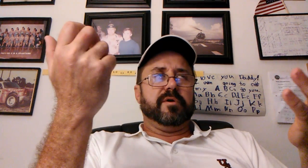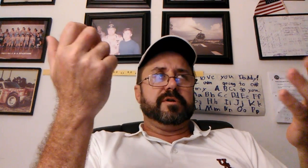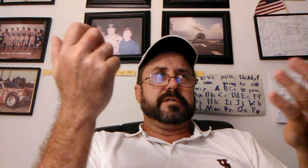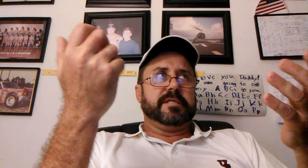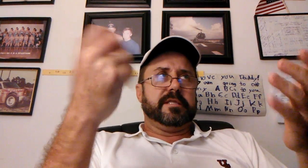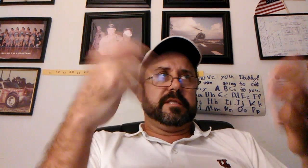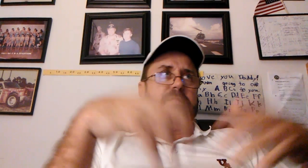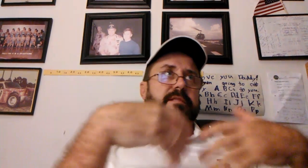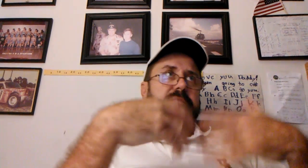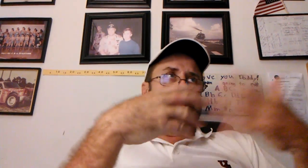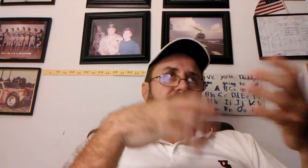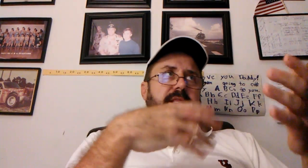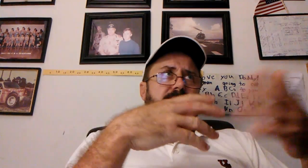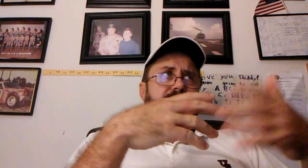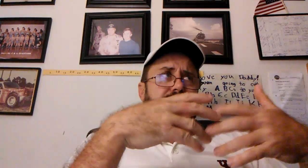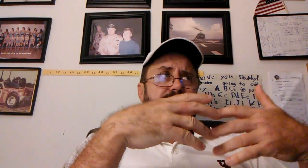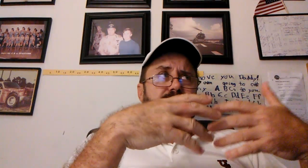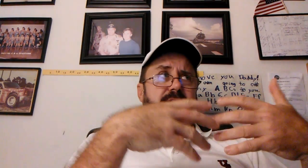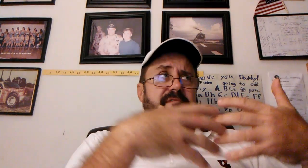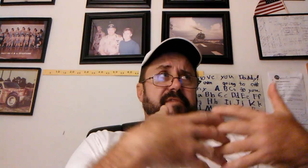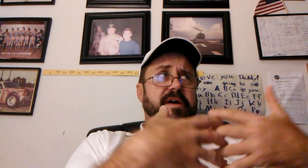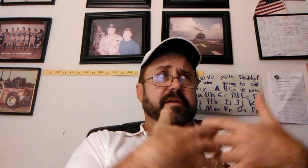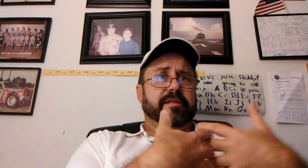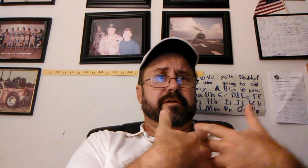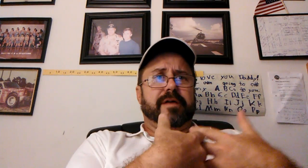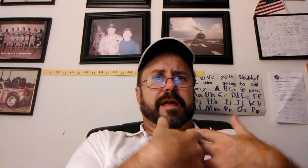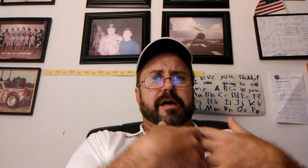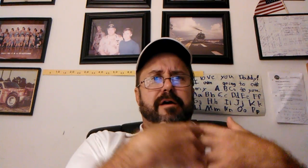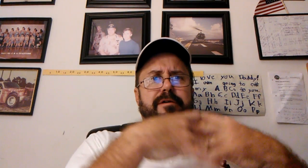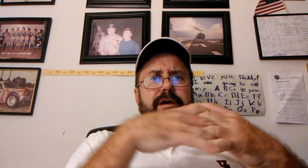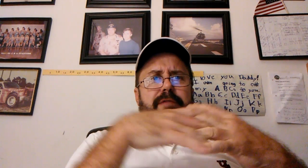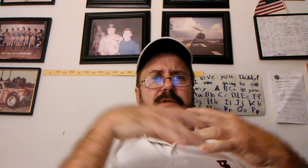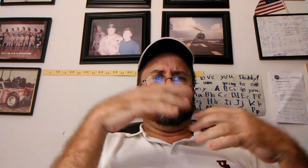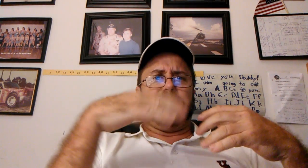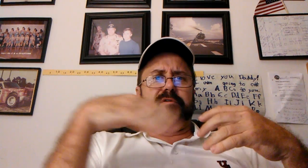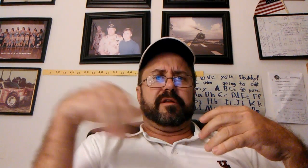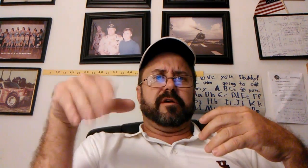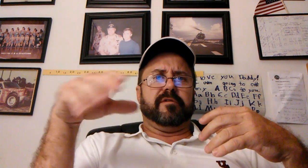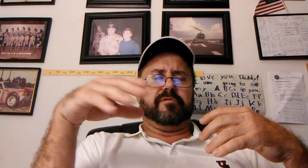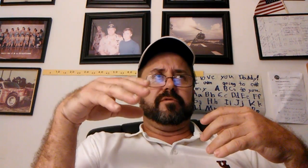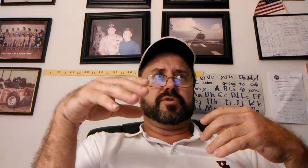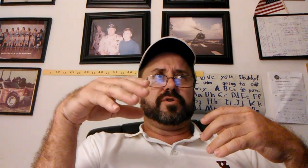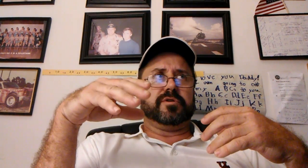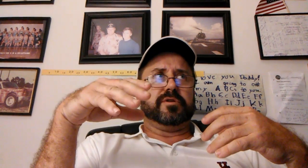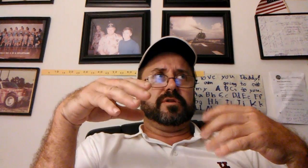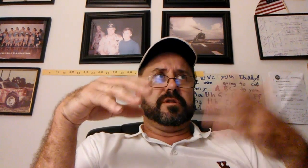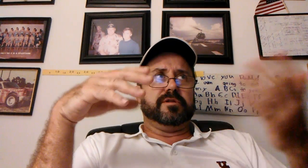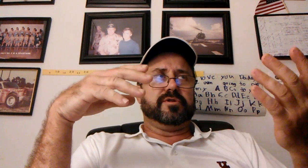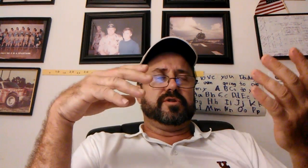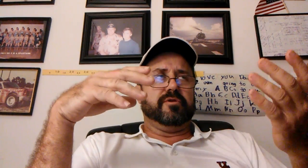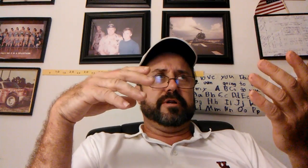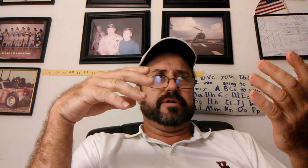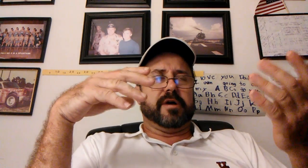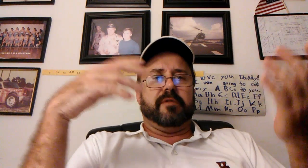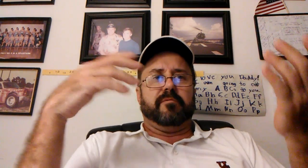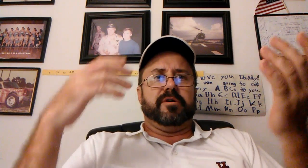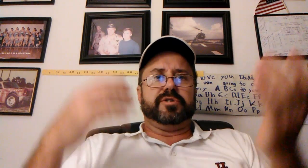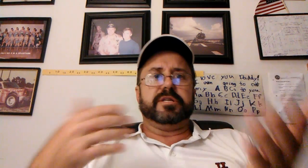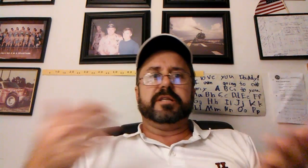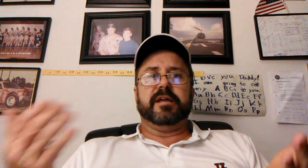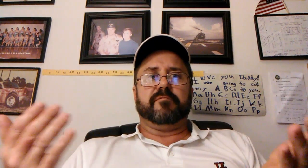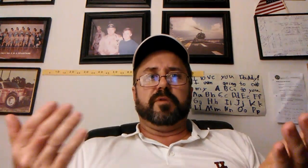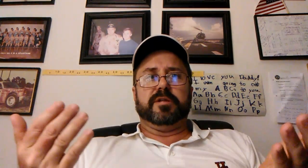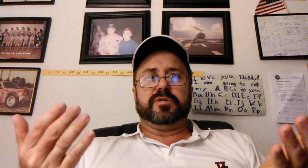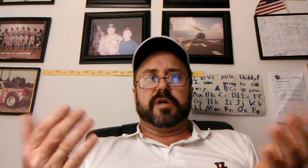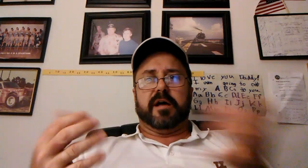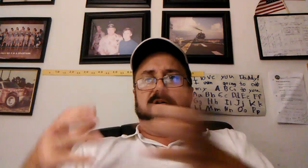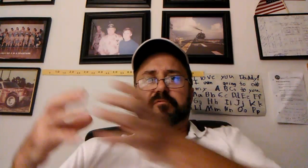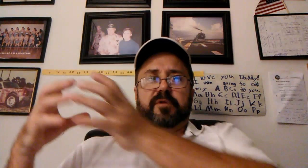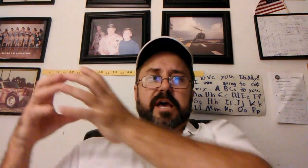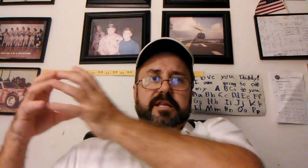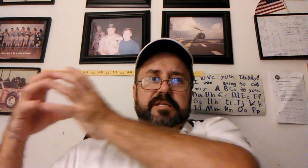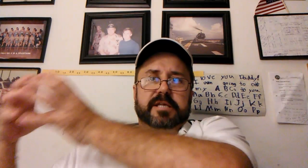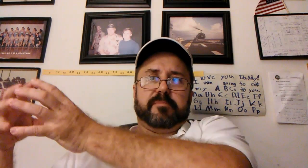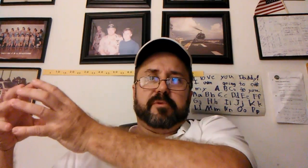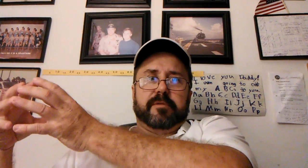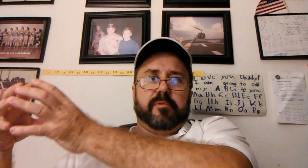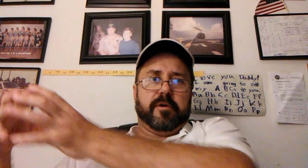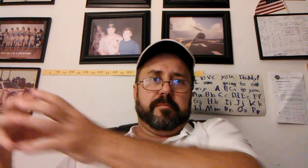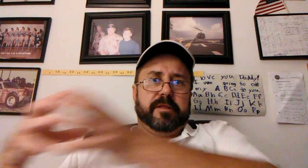course, when I filed it, they were like, oh, you've got to wait for it to go through the jury trial. Well, it should have never went to trial. If we had a separate department